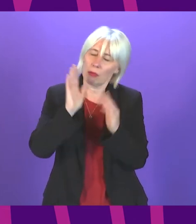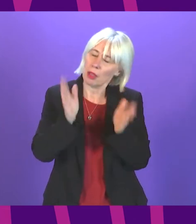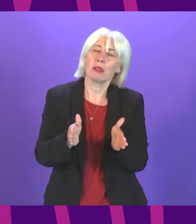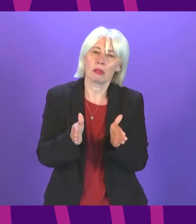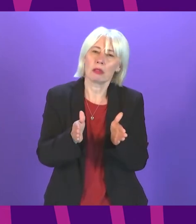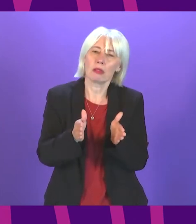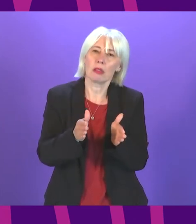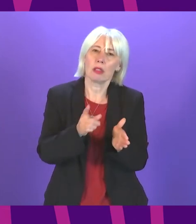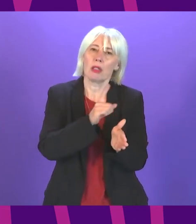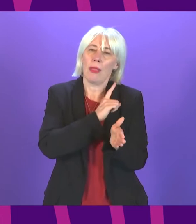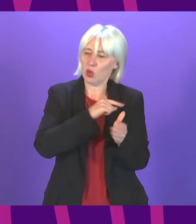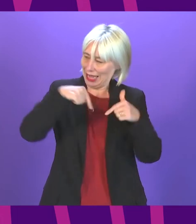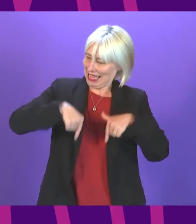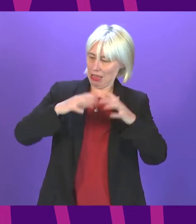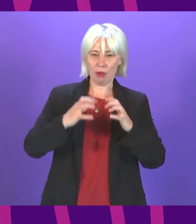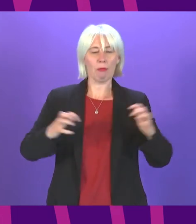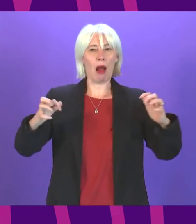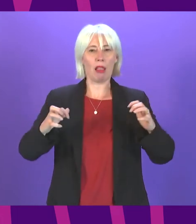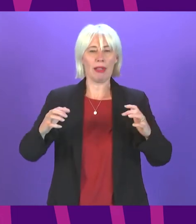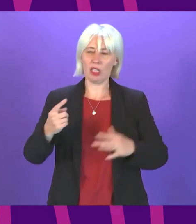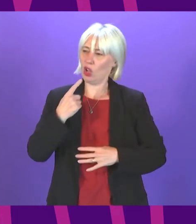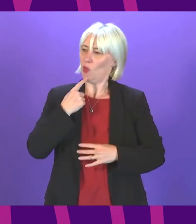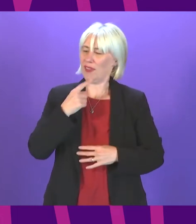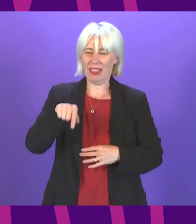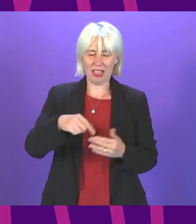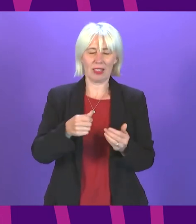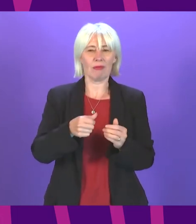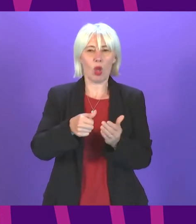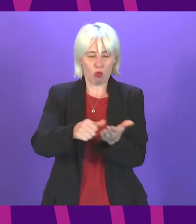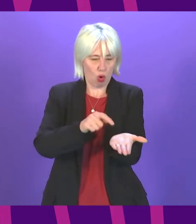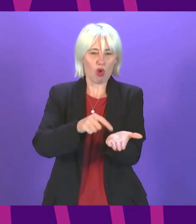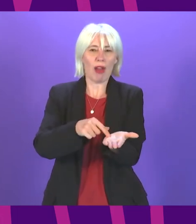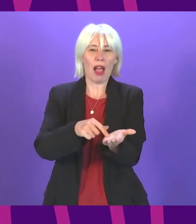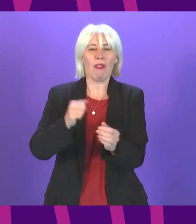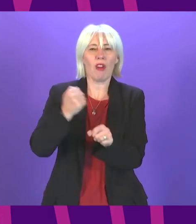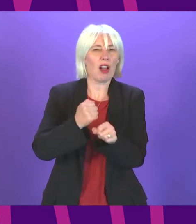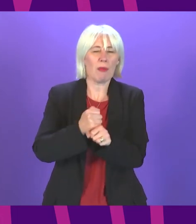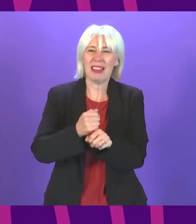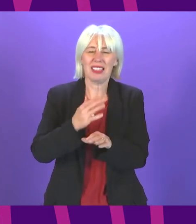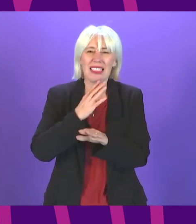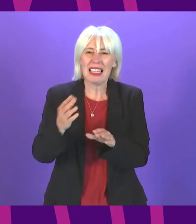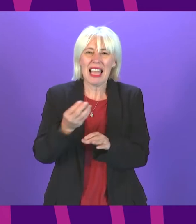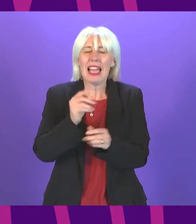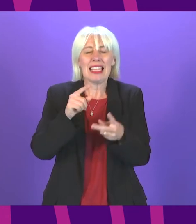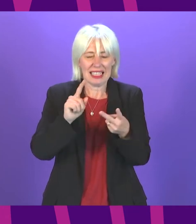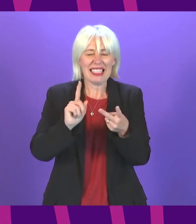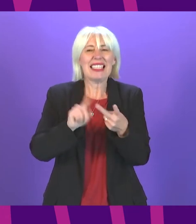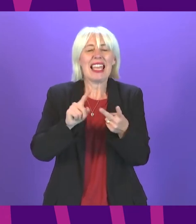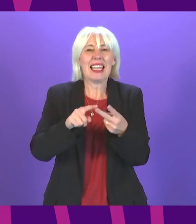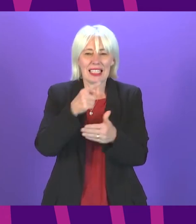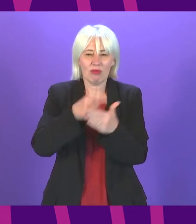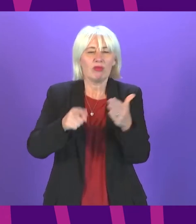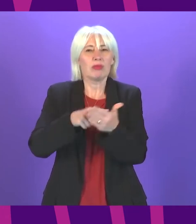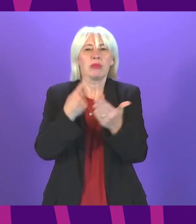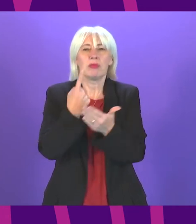that's why on these benches we've called on this programme for government to ditch plans for an unwanted second independence referendum and